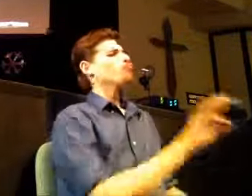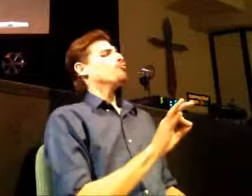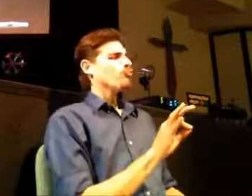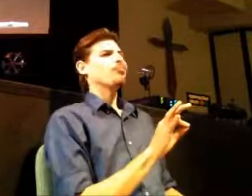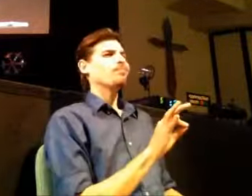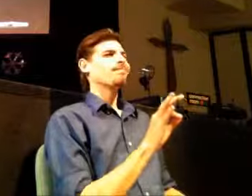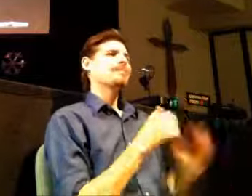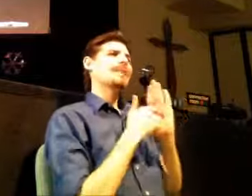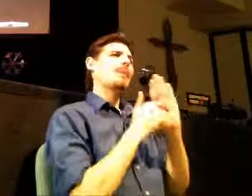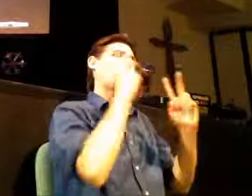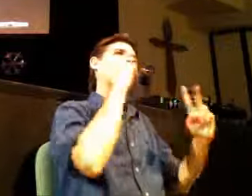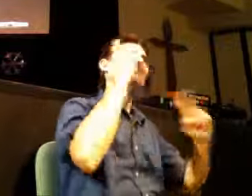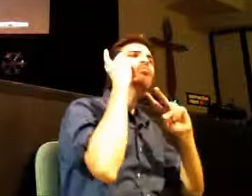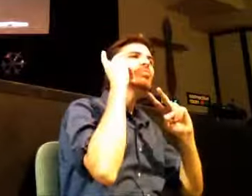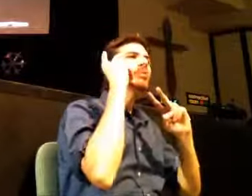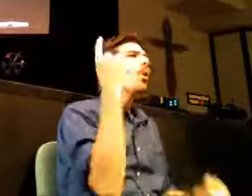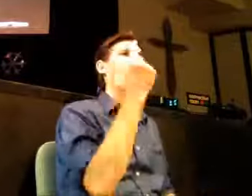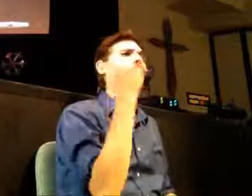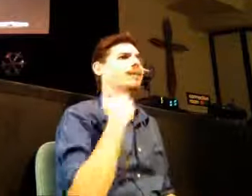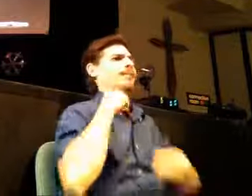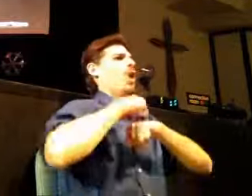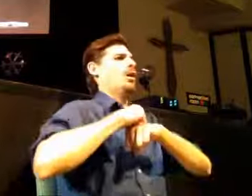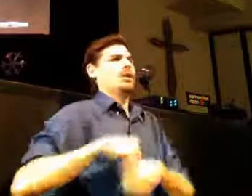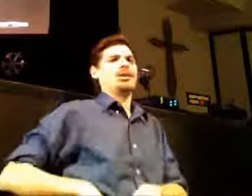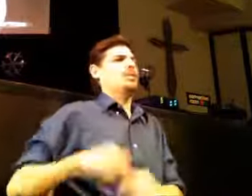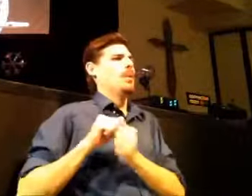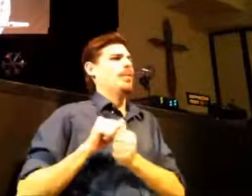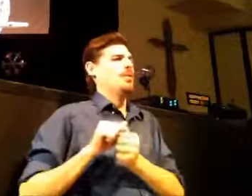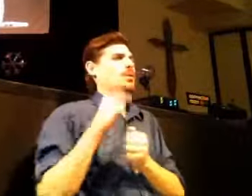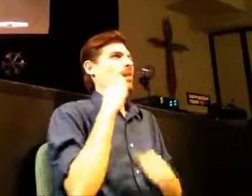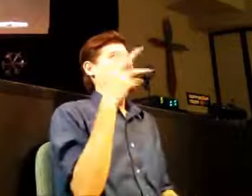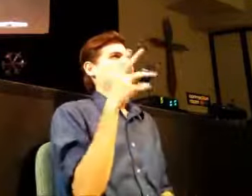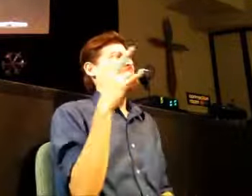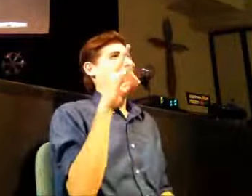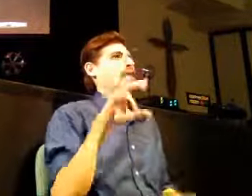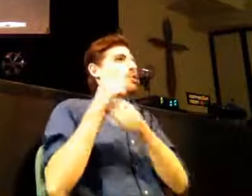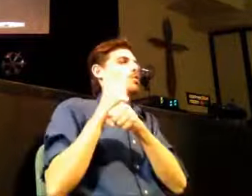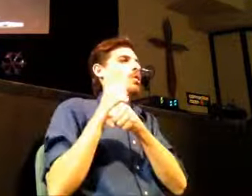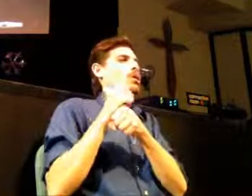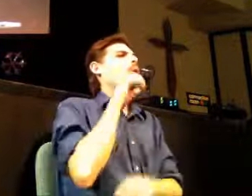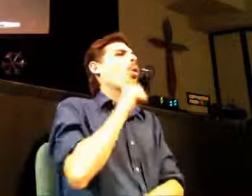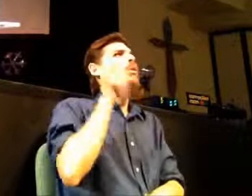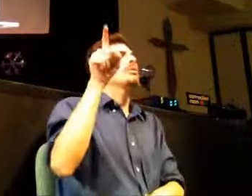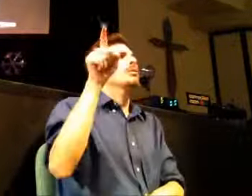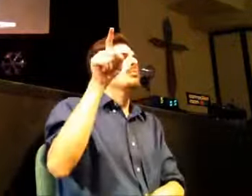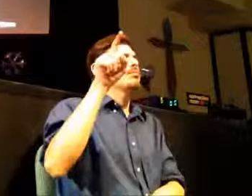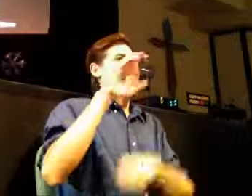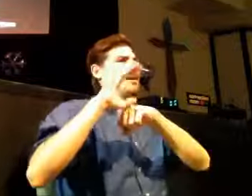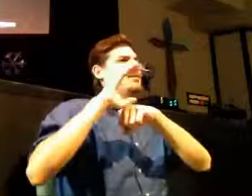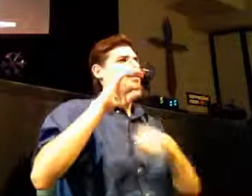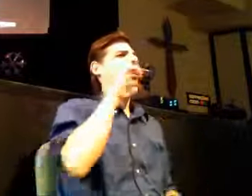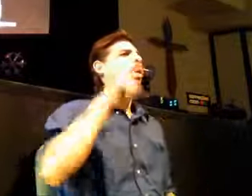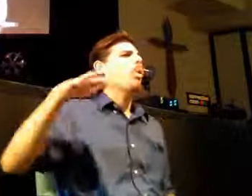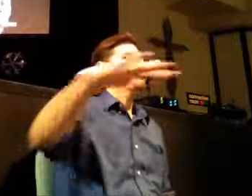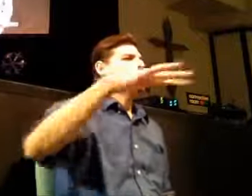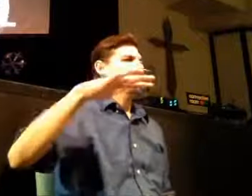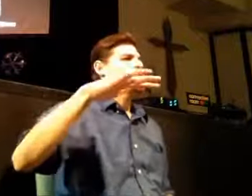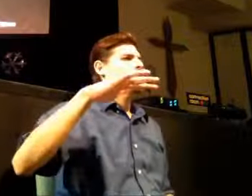with something. And about 16, 17 years ago, we were down on the old site, we don't know this, we used to be located about four miles in the south of here, and we were working on trying to get this site going, and we were running into all these problems, was kind of